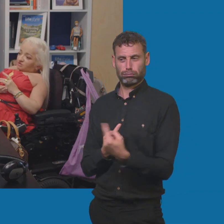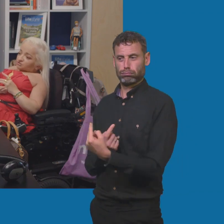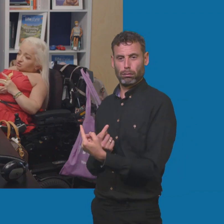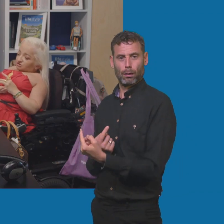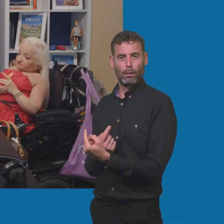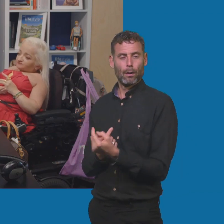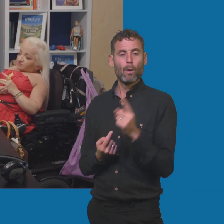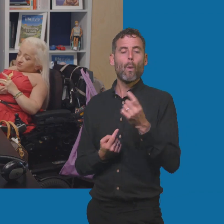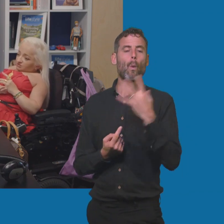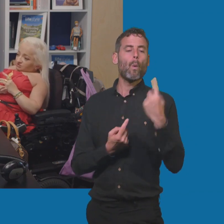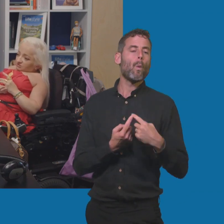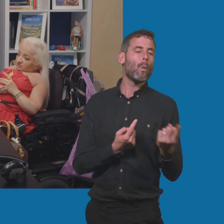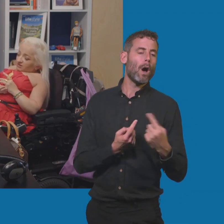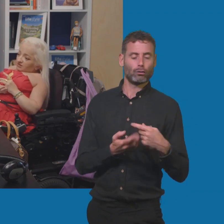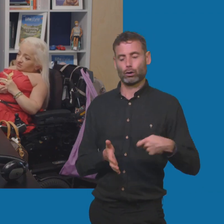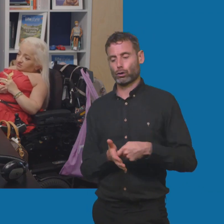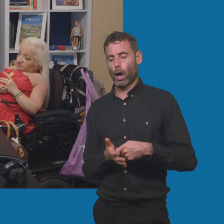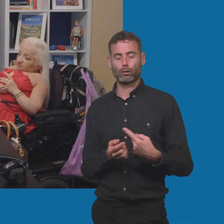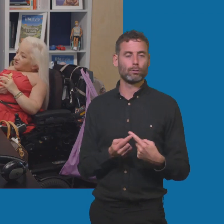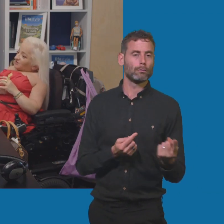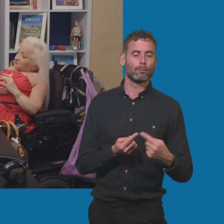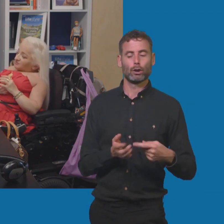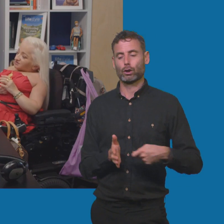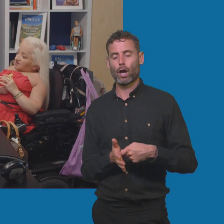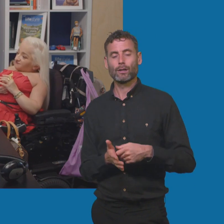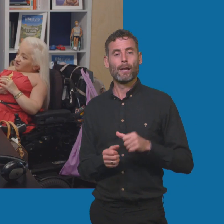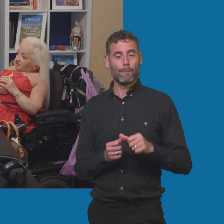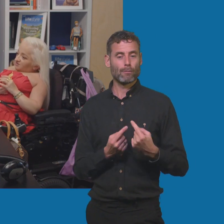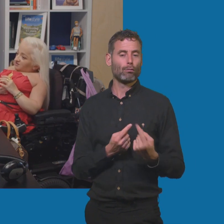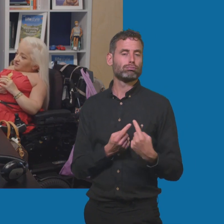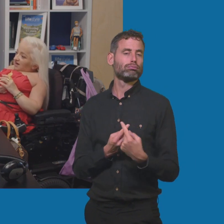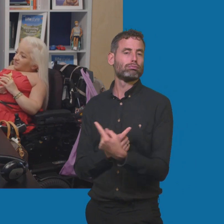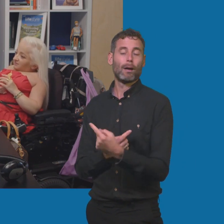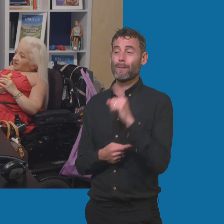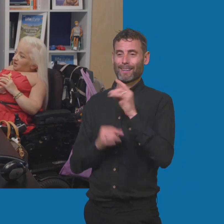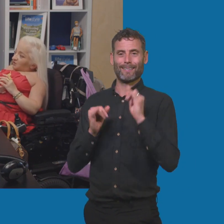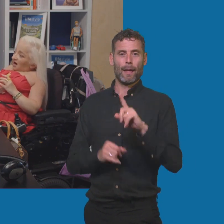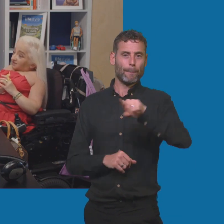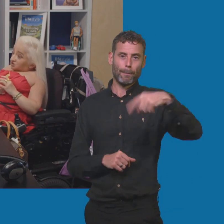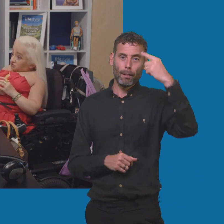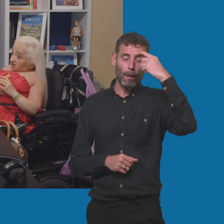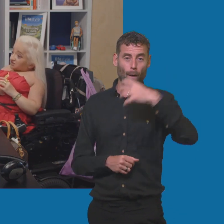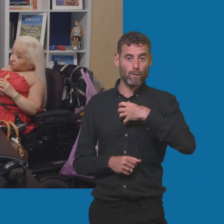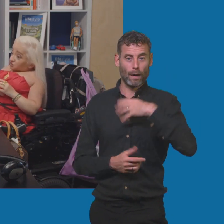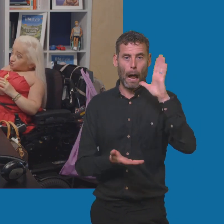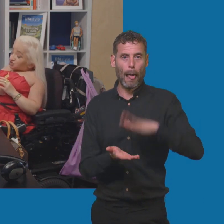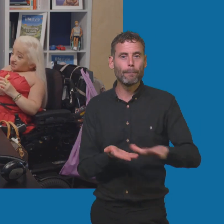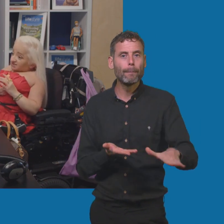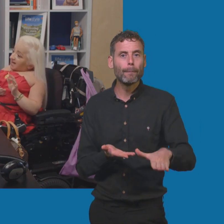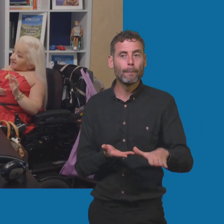recharging every day from 95% to 100, 95% to 100%. It's a fear though. People still have fear. Yeah. And they'll be like, I need to do it. I need to do it just in